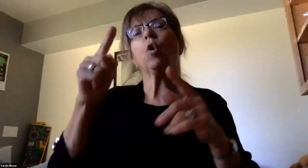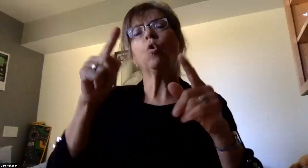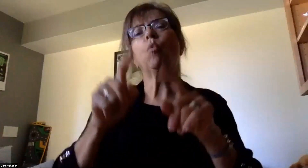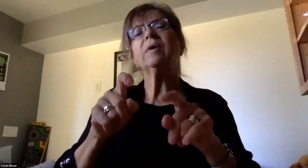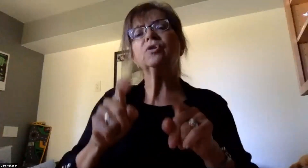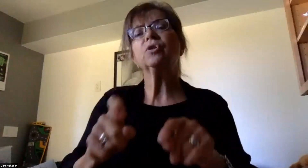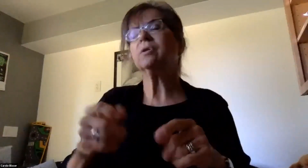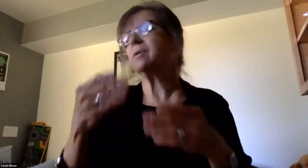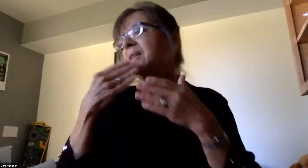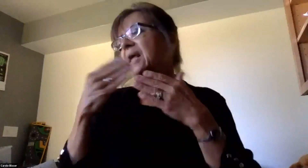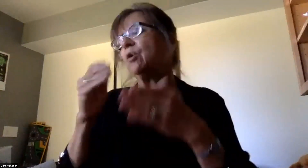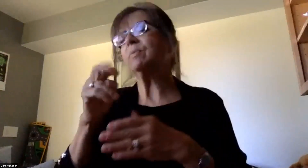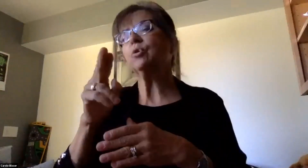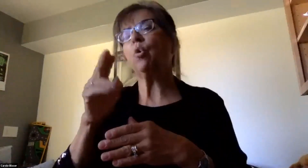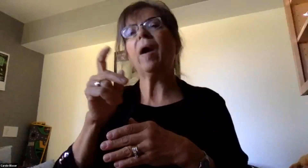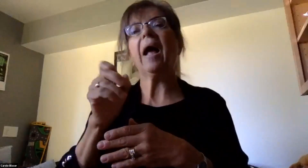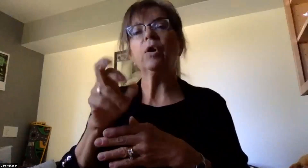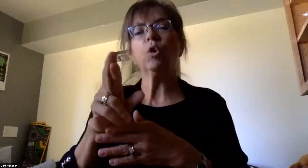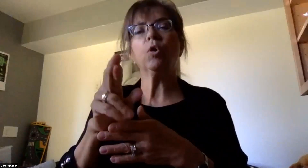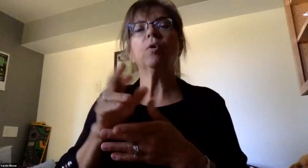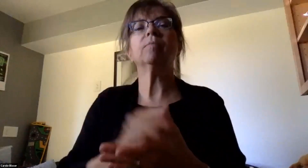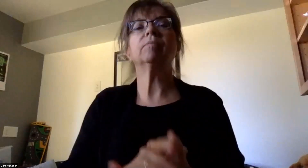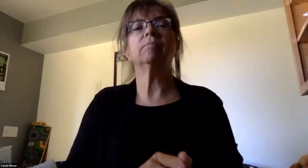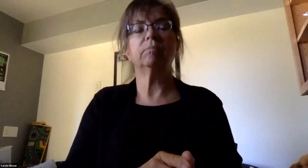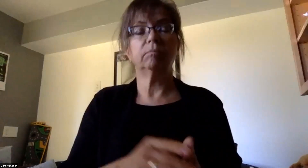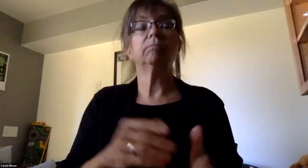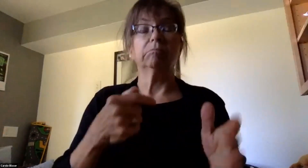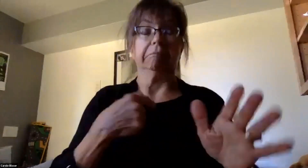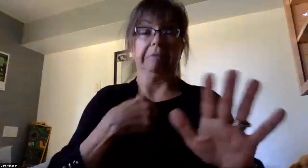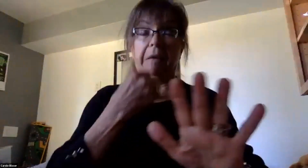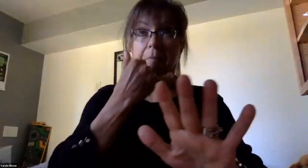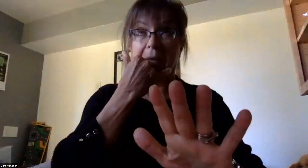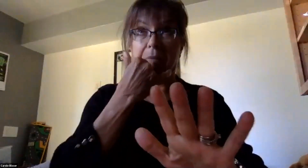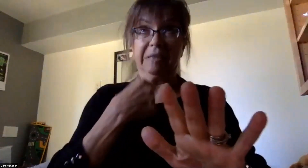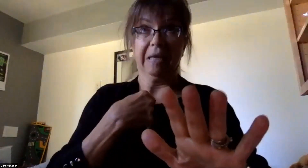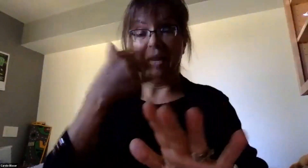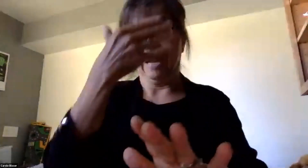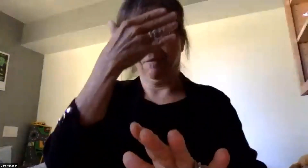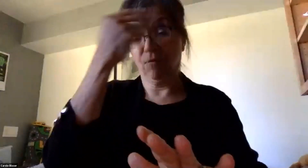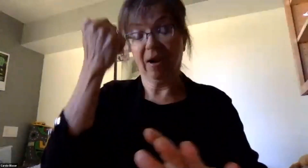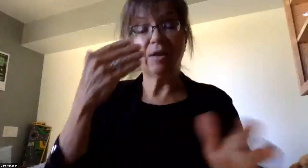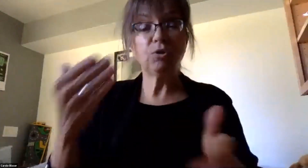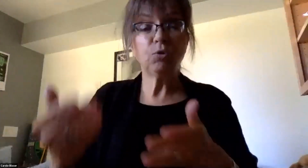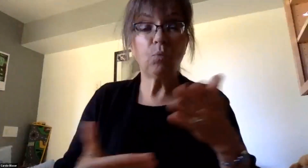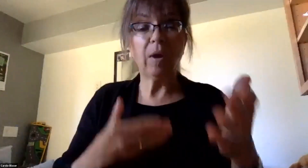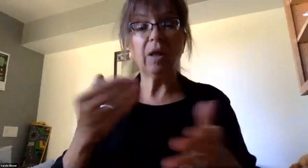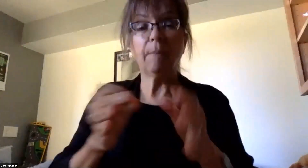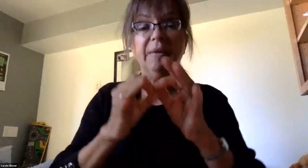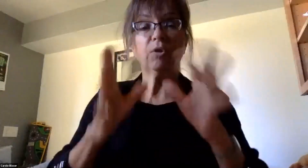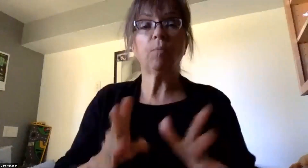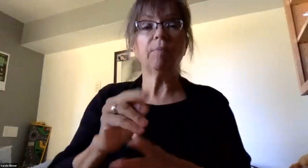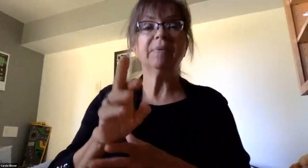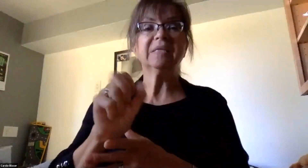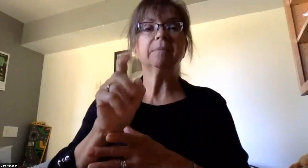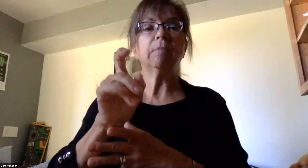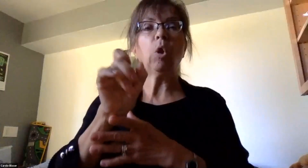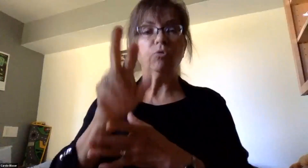Thank you, Mr. O'Connor. I did make a mistake. forgot to welcome and thank our interpreter, Blouser.